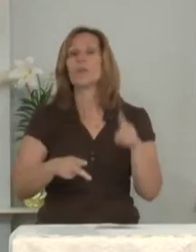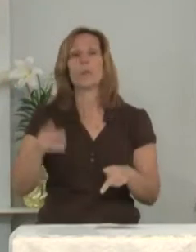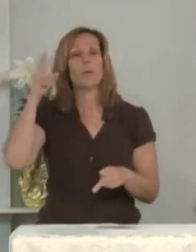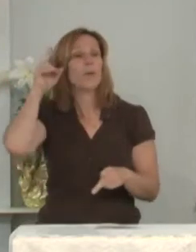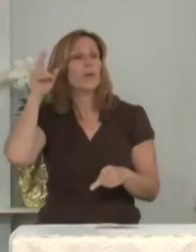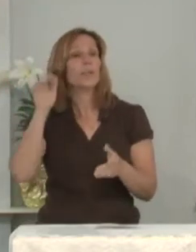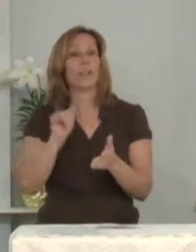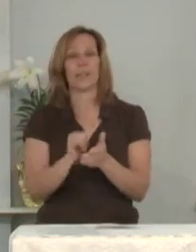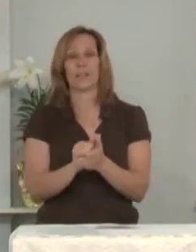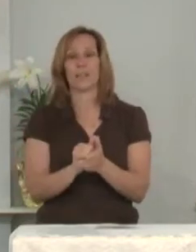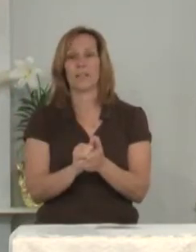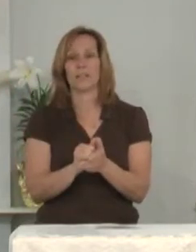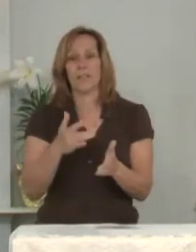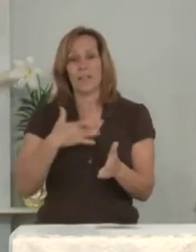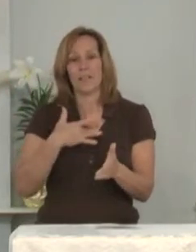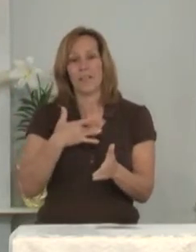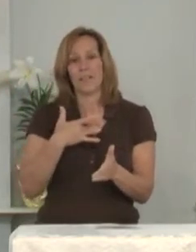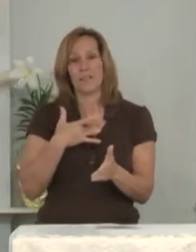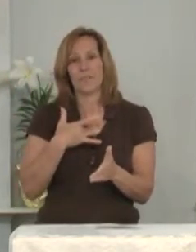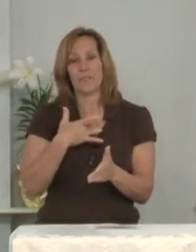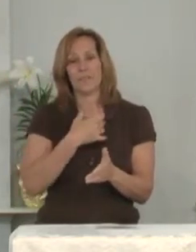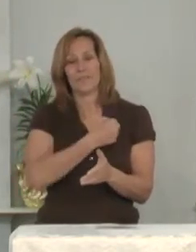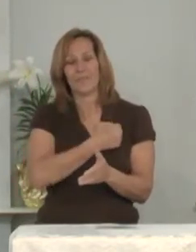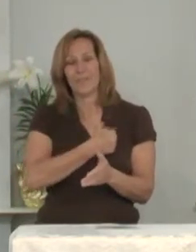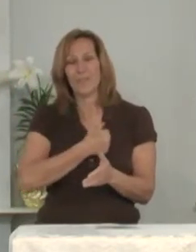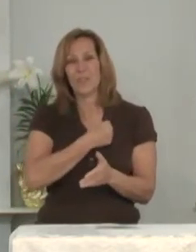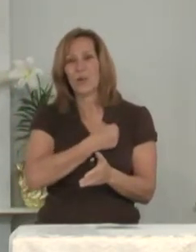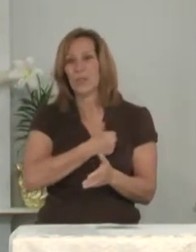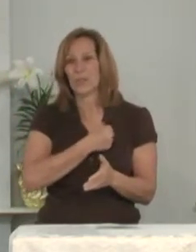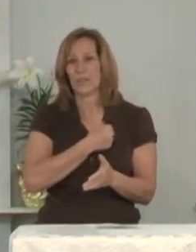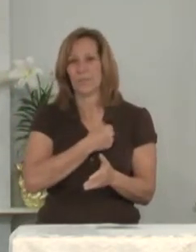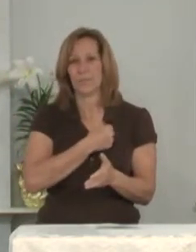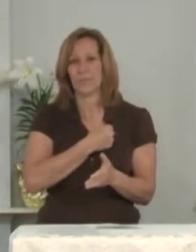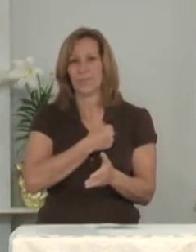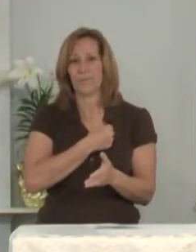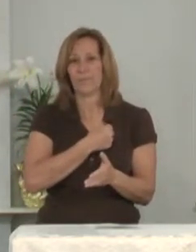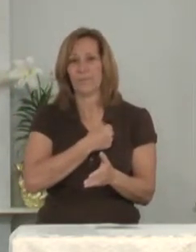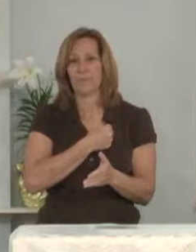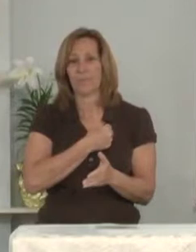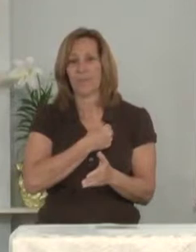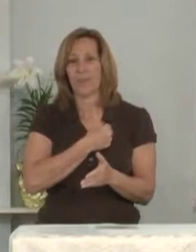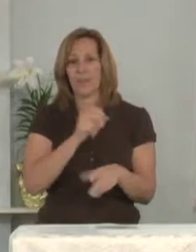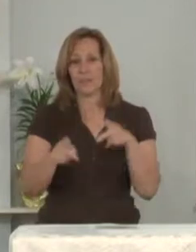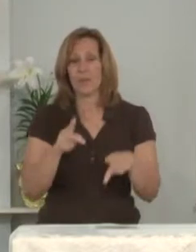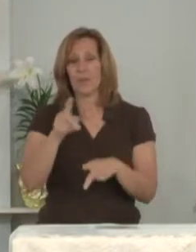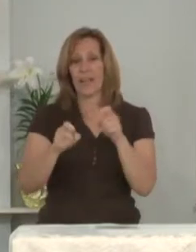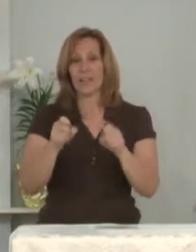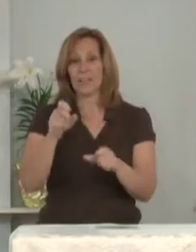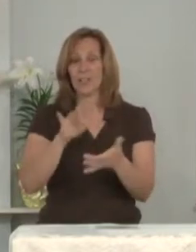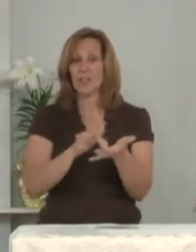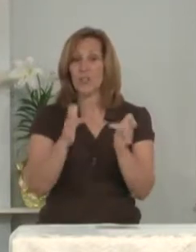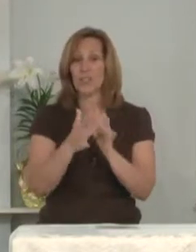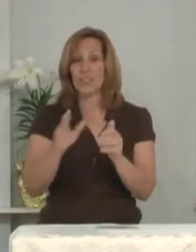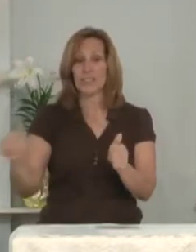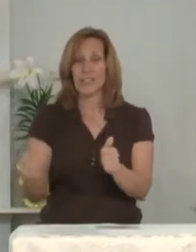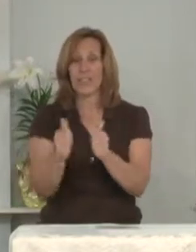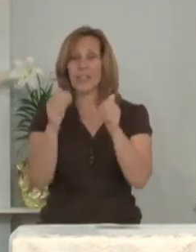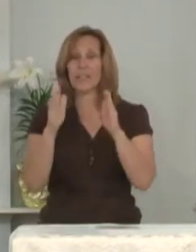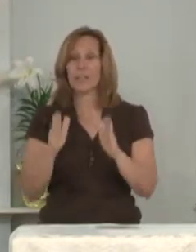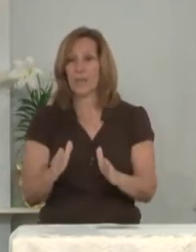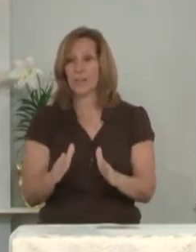heard this, they felt very, very sorry. They asked Peter and the other apostles,